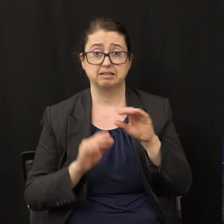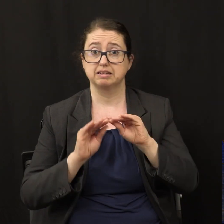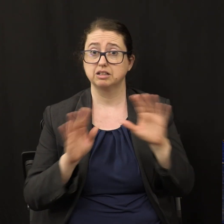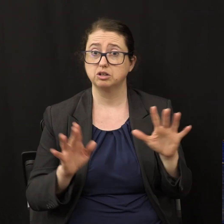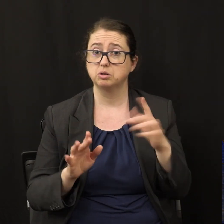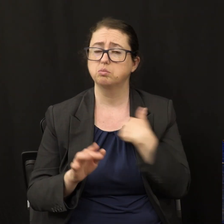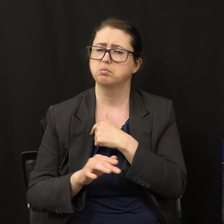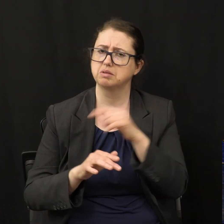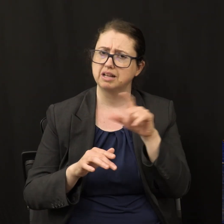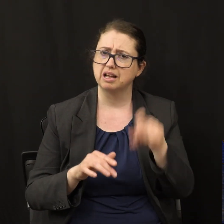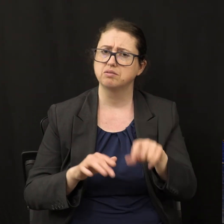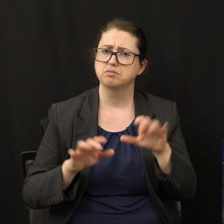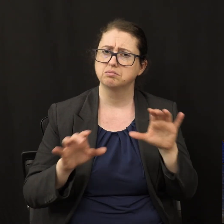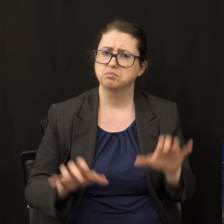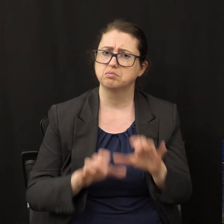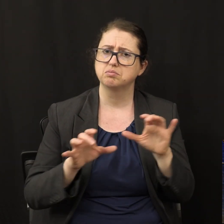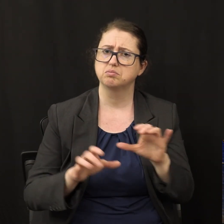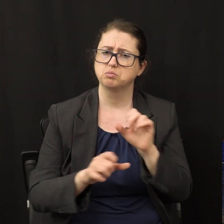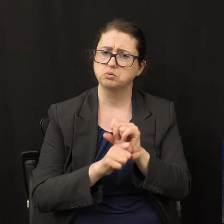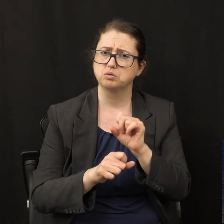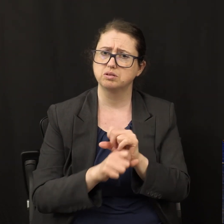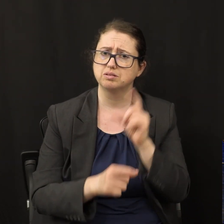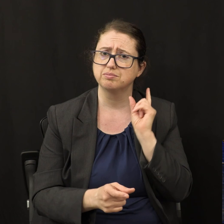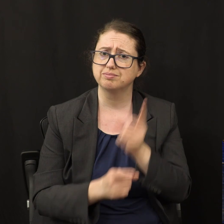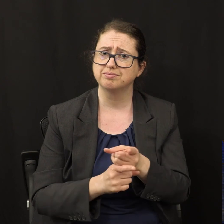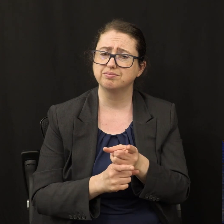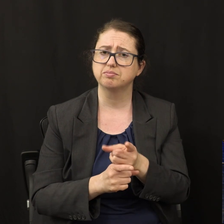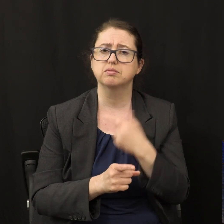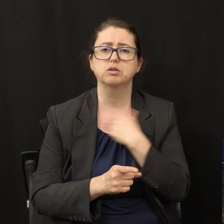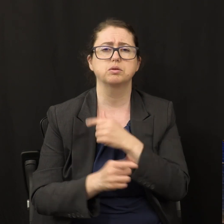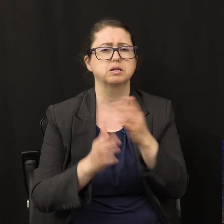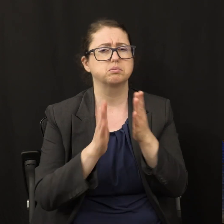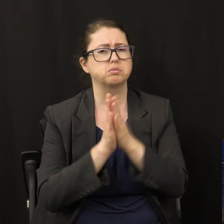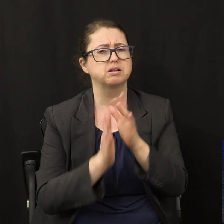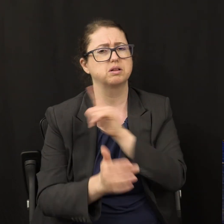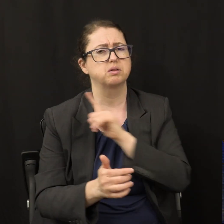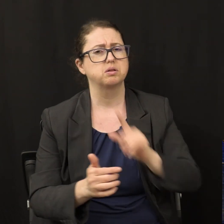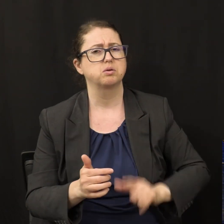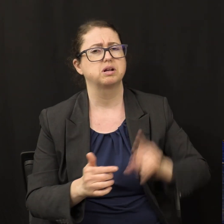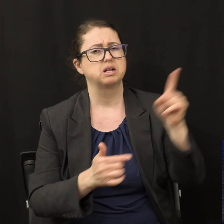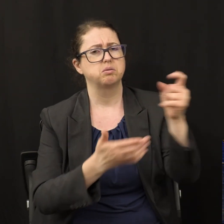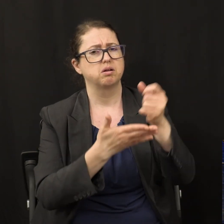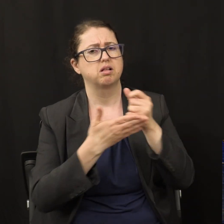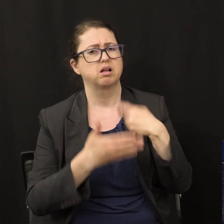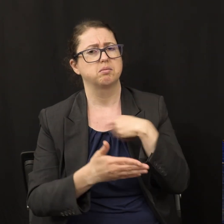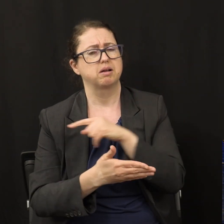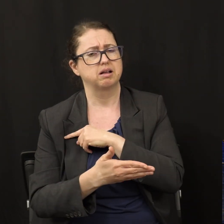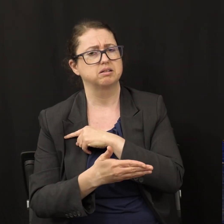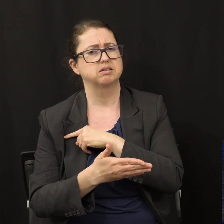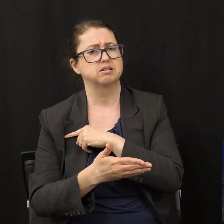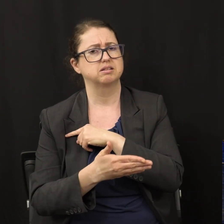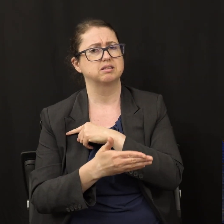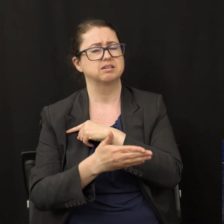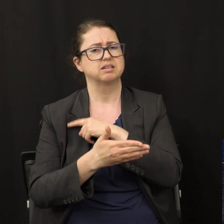we do so let's pray to the Lord that the Lord will help us empower us